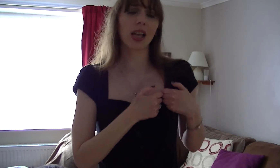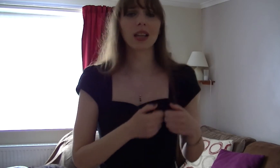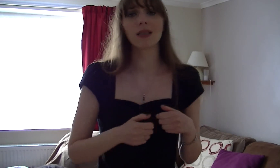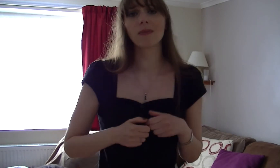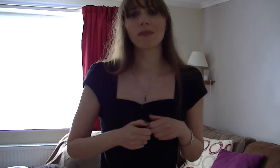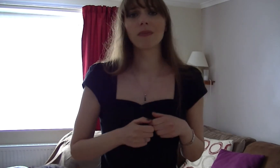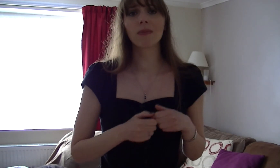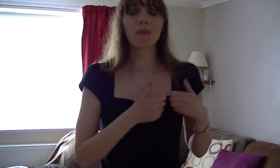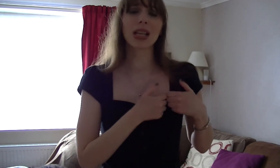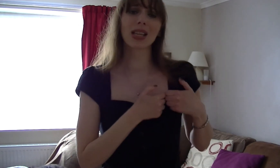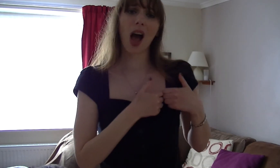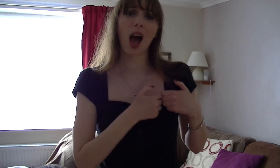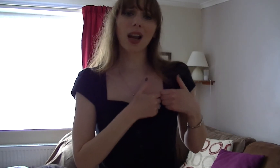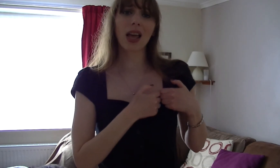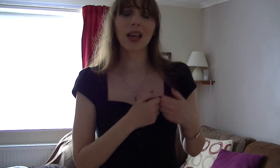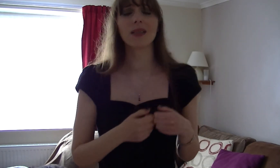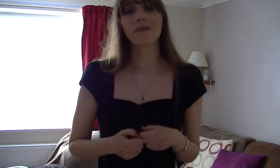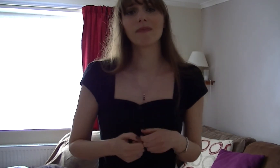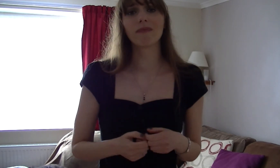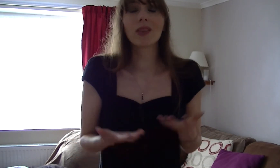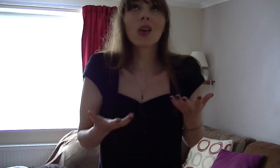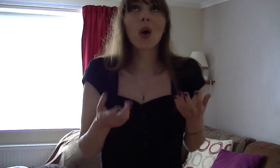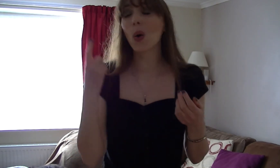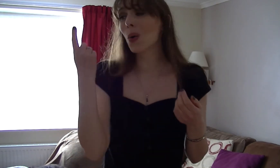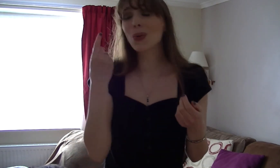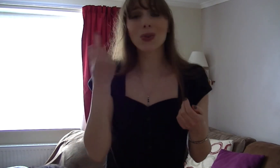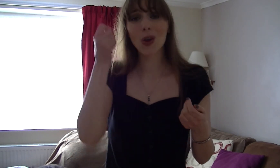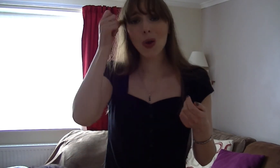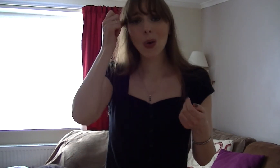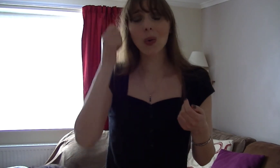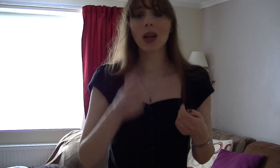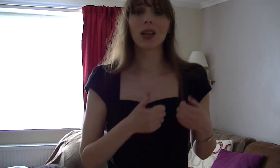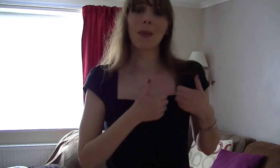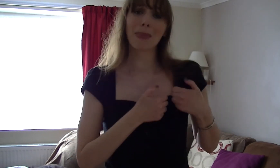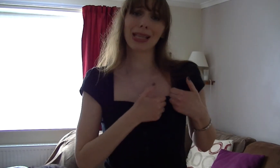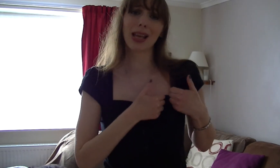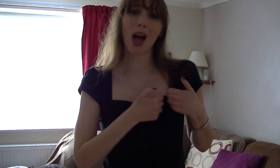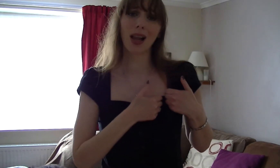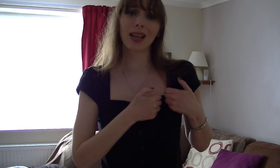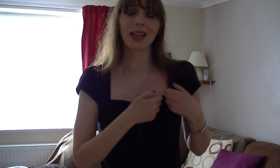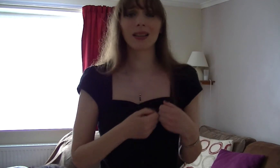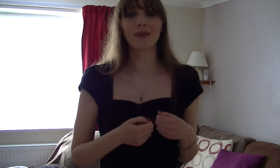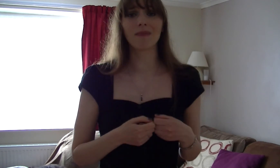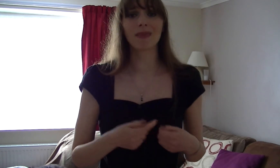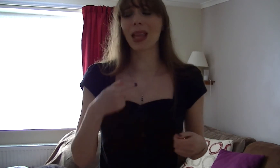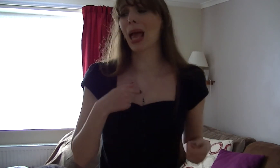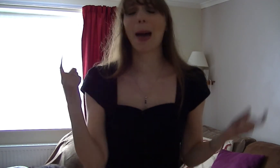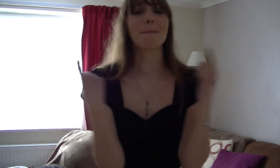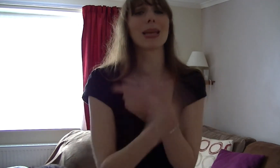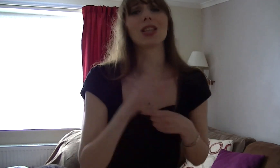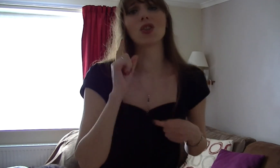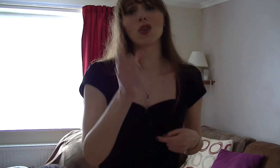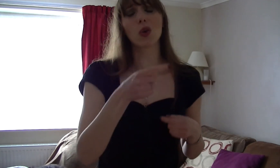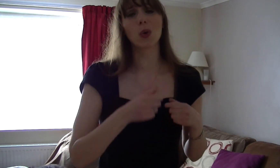My darling Who knew Darling I miss you